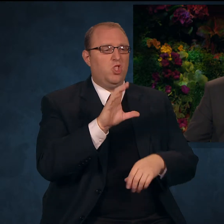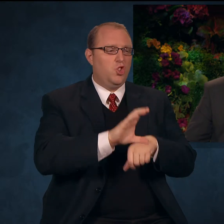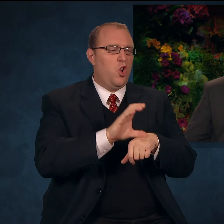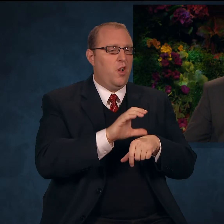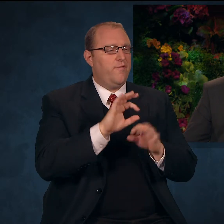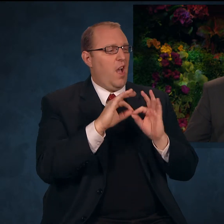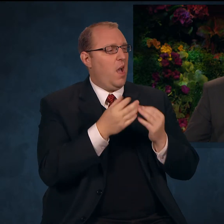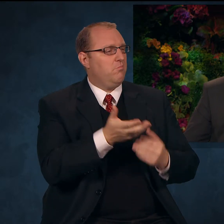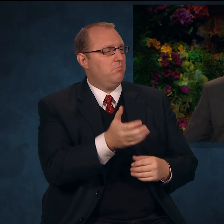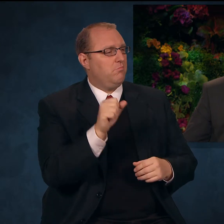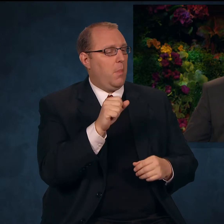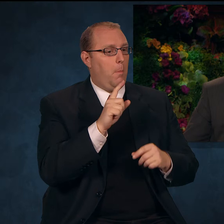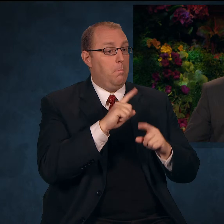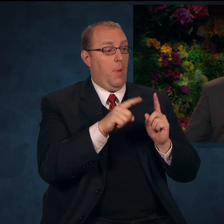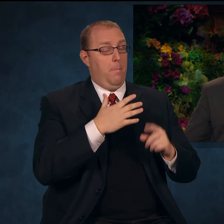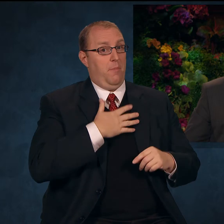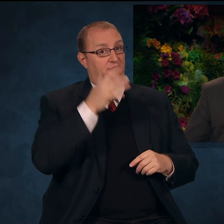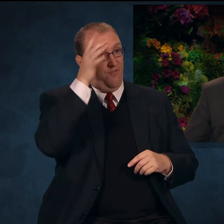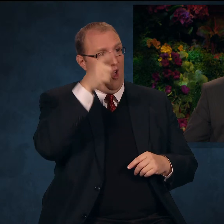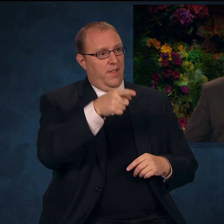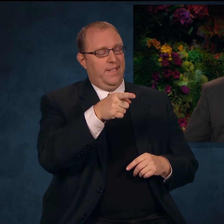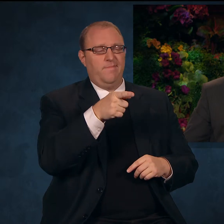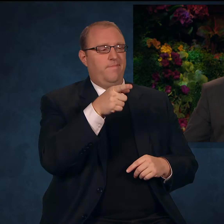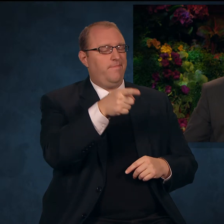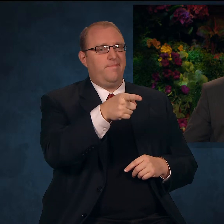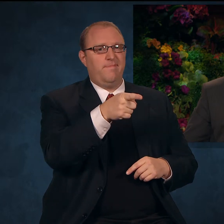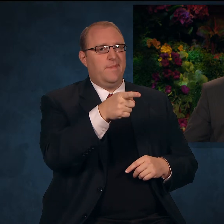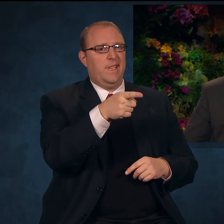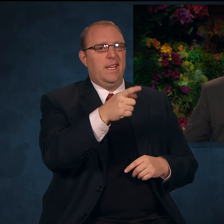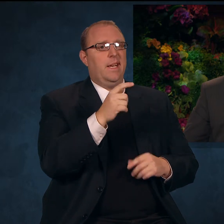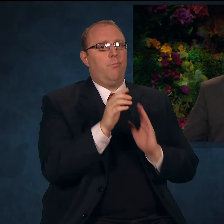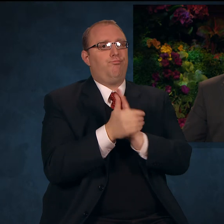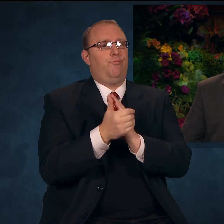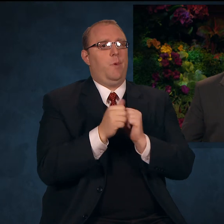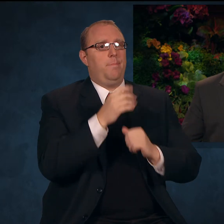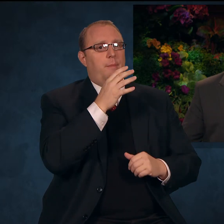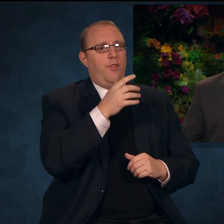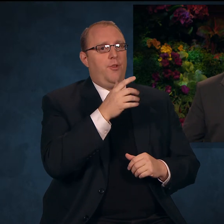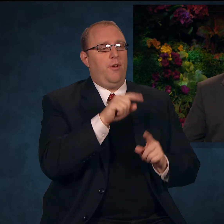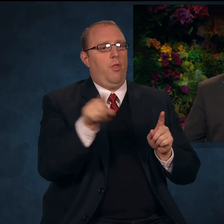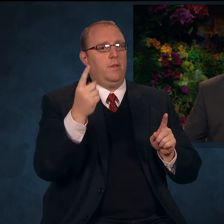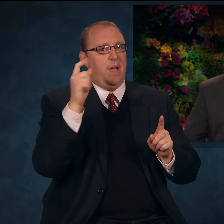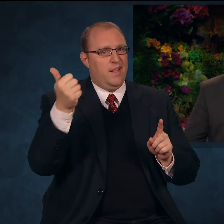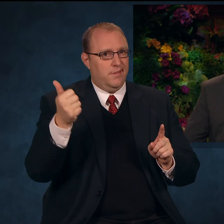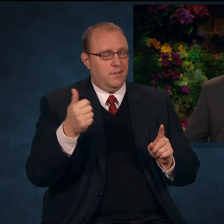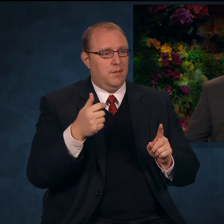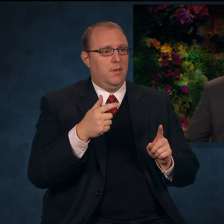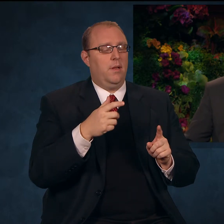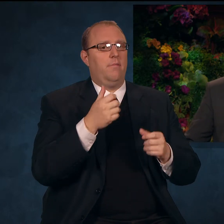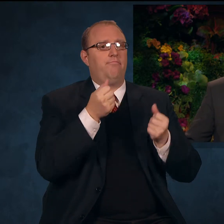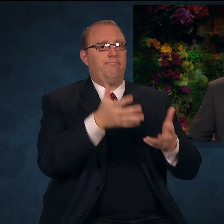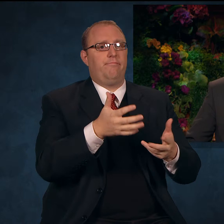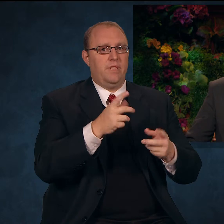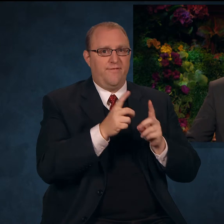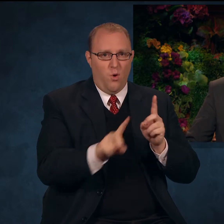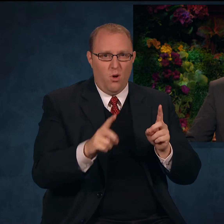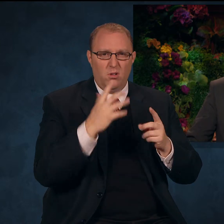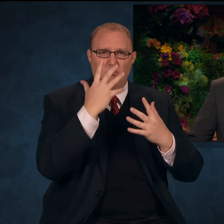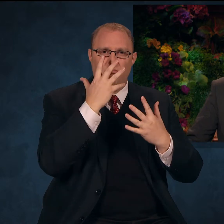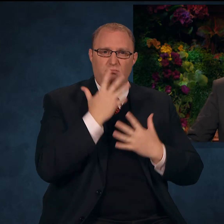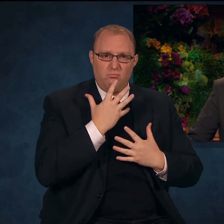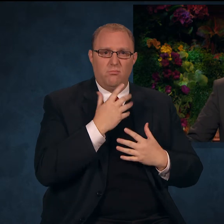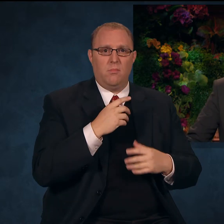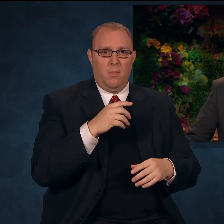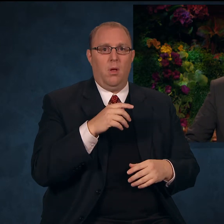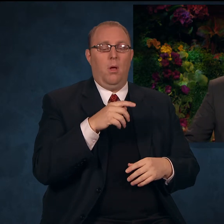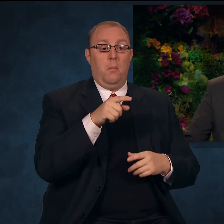until his father was unfaithful to his mother, resulting in their divorce and influencing all his siblings to